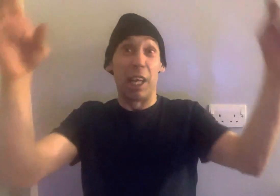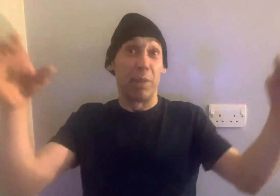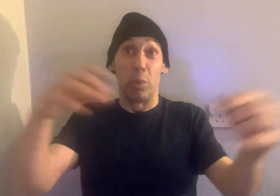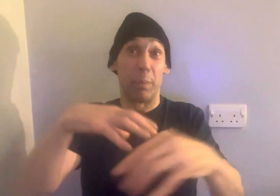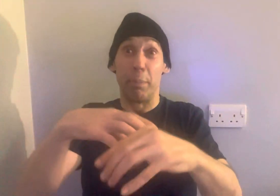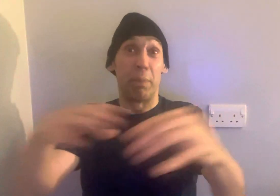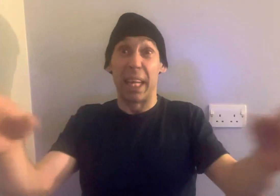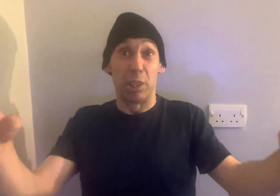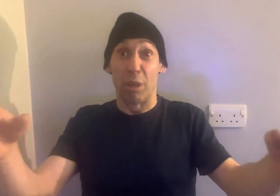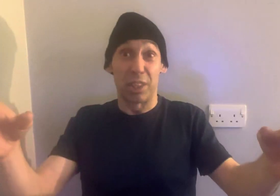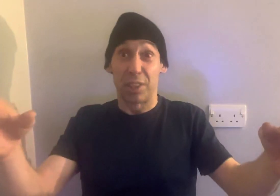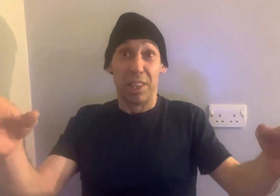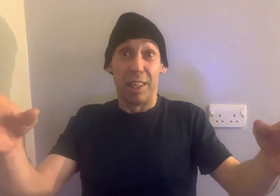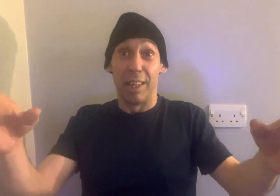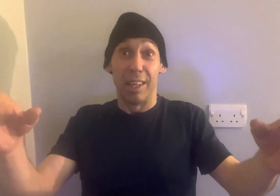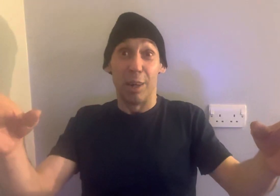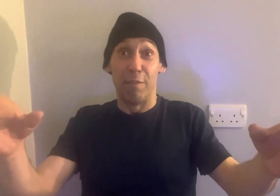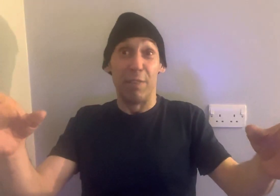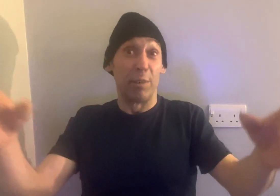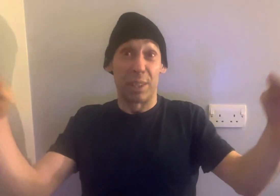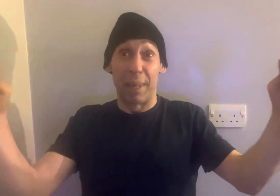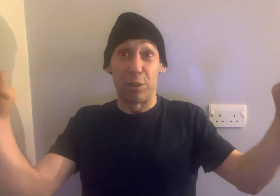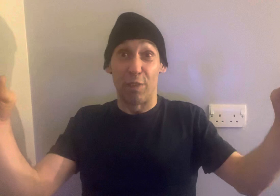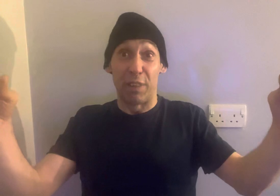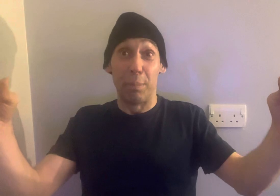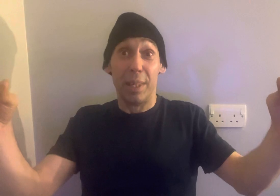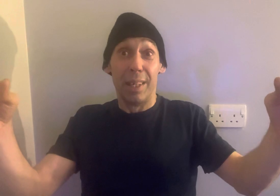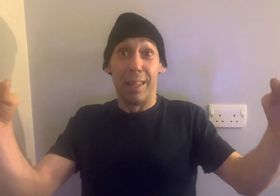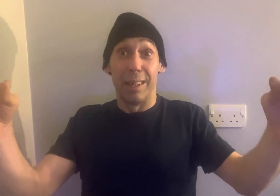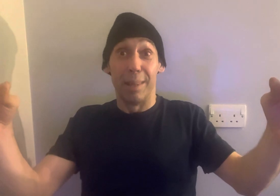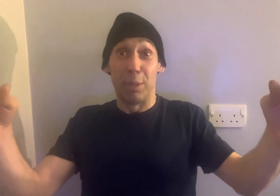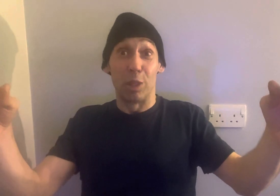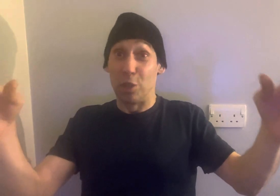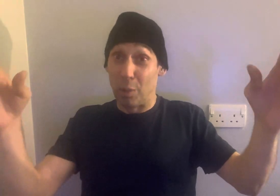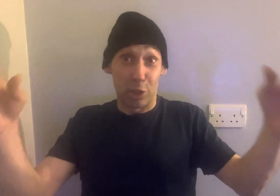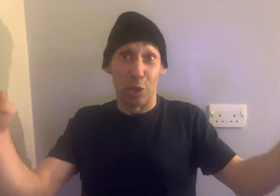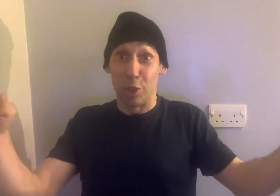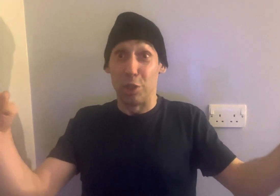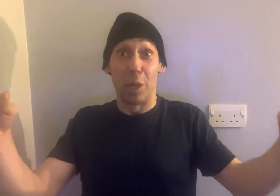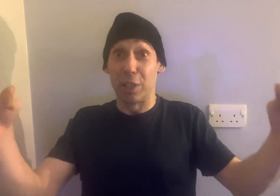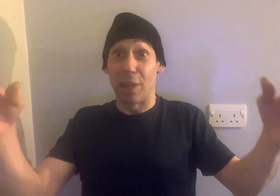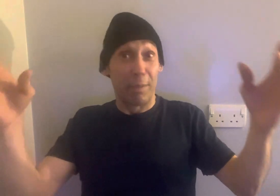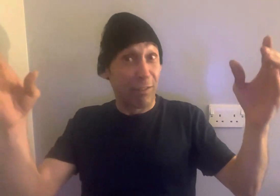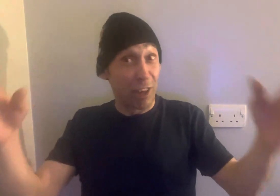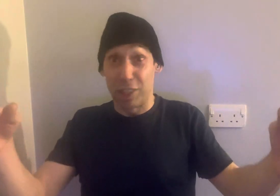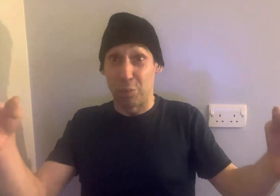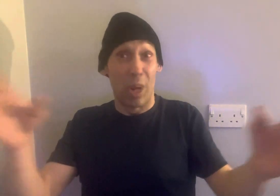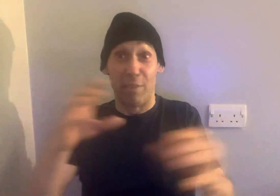area would have been buying drugs of various amounts of him because, you know, it's good. You know, it's coming fresh. Whatever,